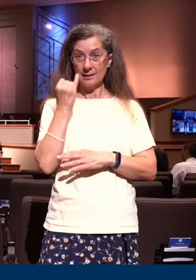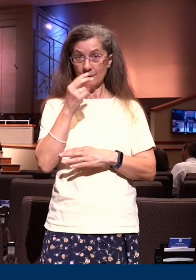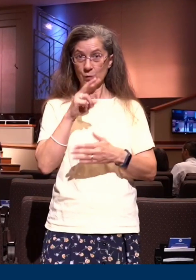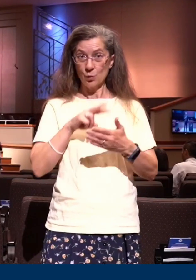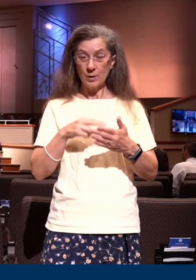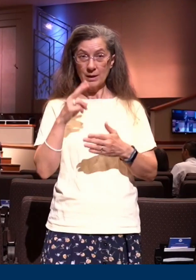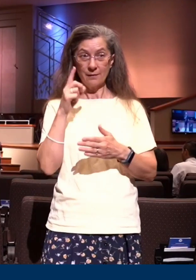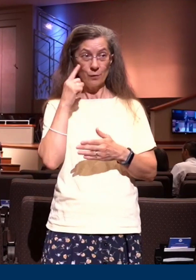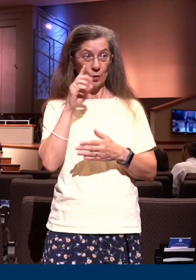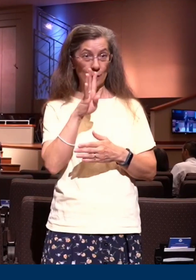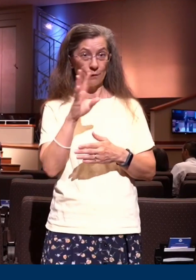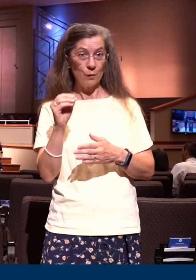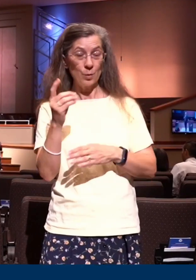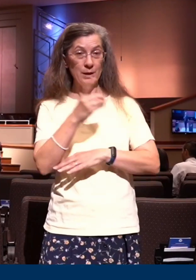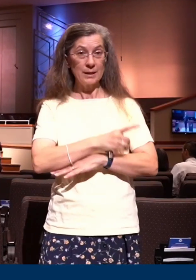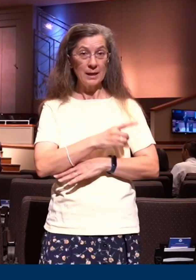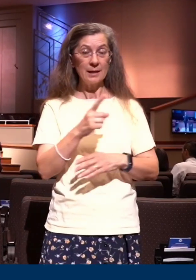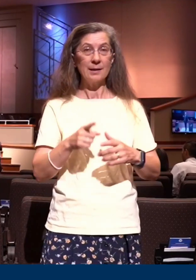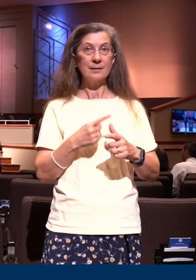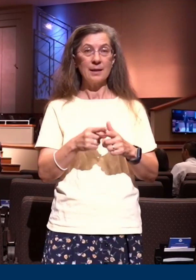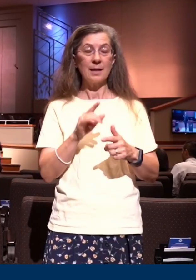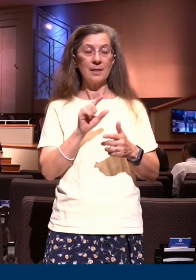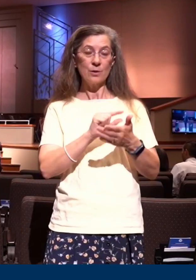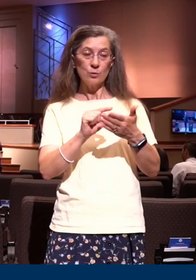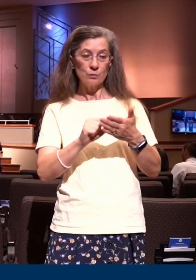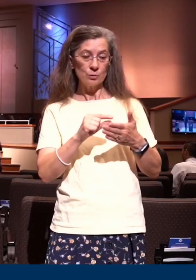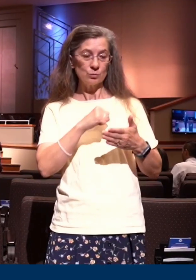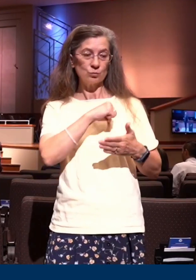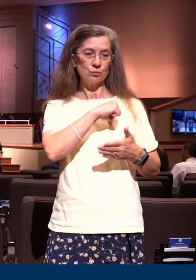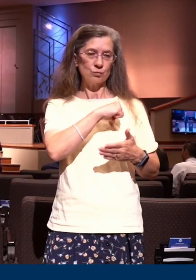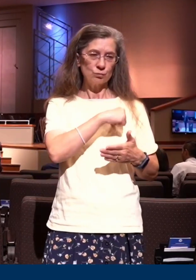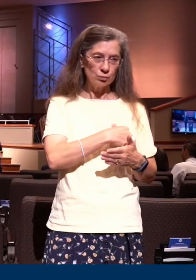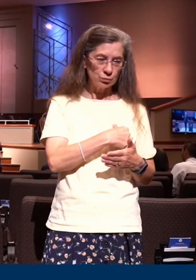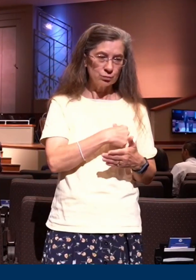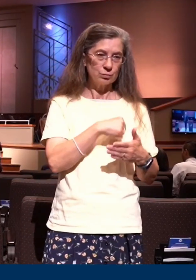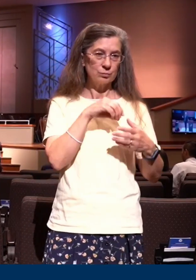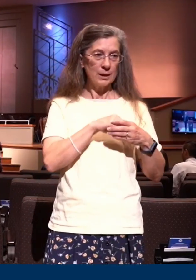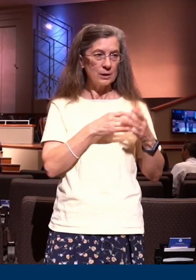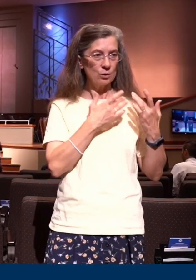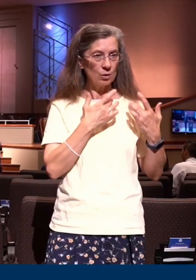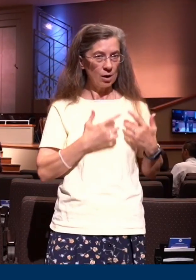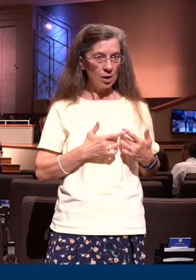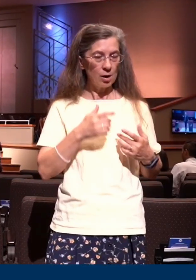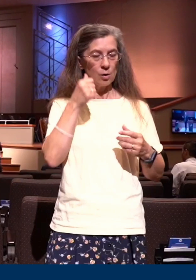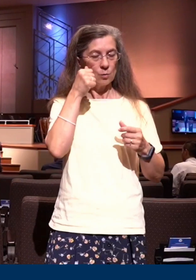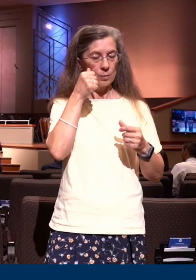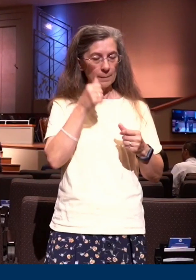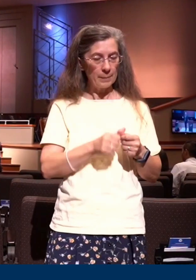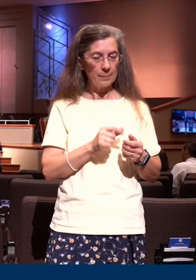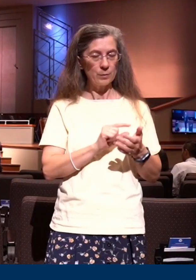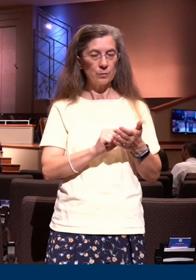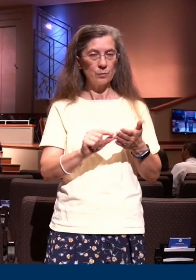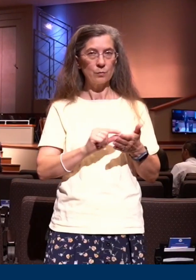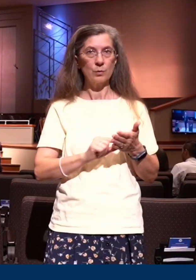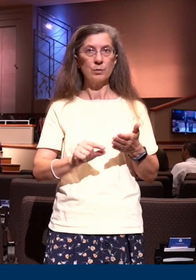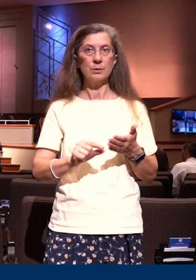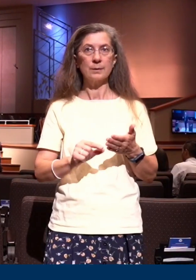and so I want to challenge you to take these truths and reckon them to be real in your life and claim them by faith